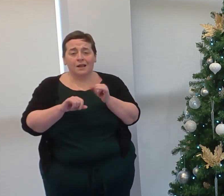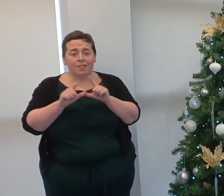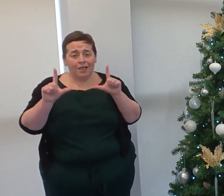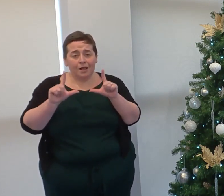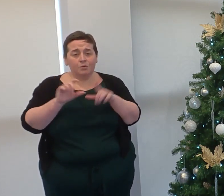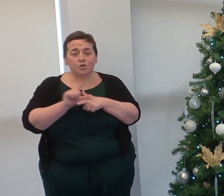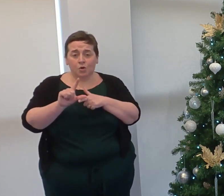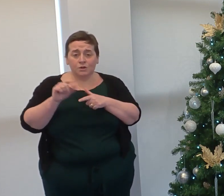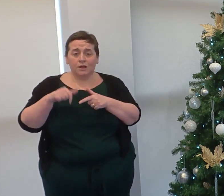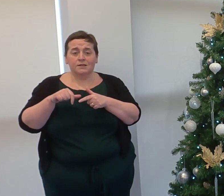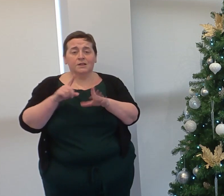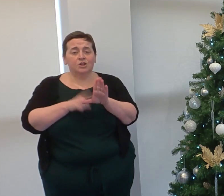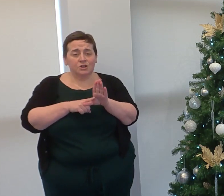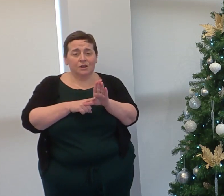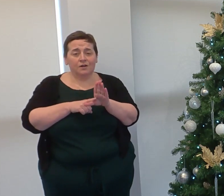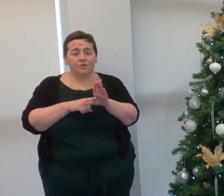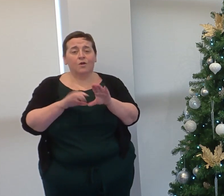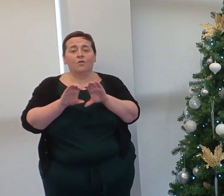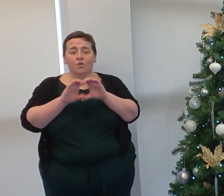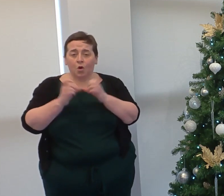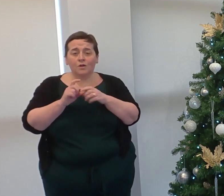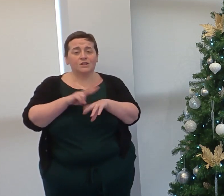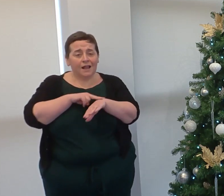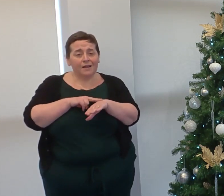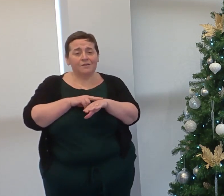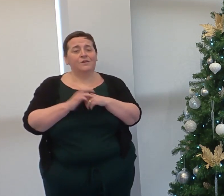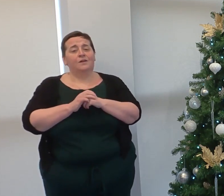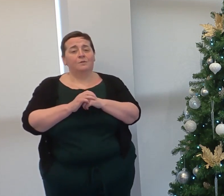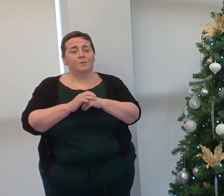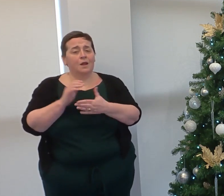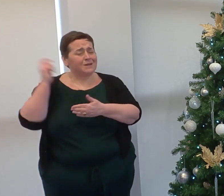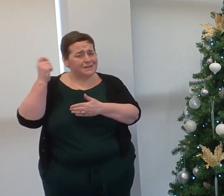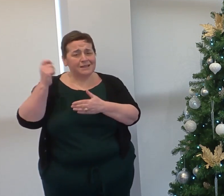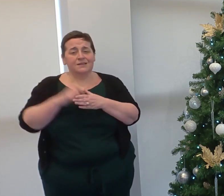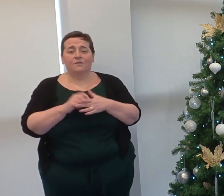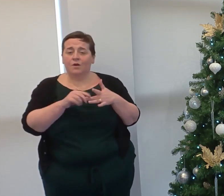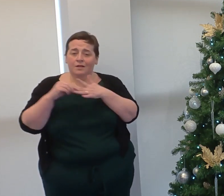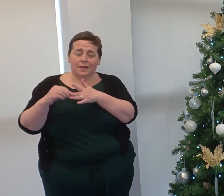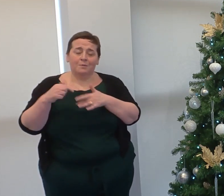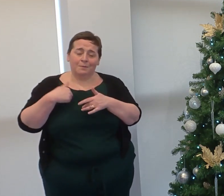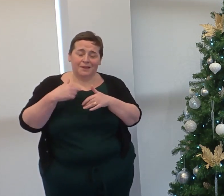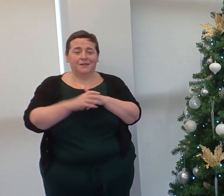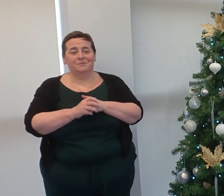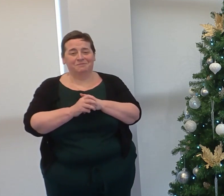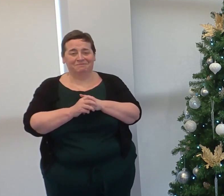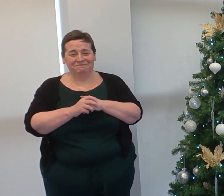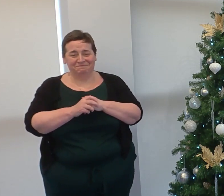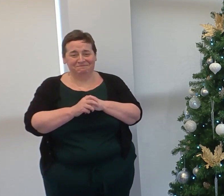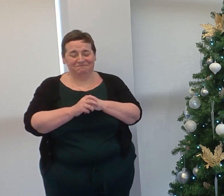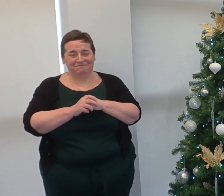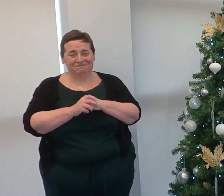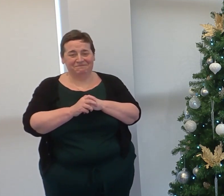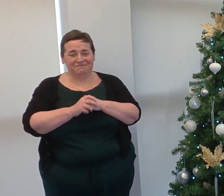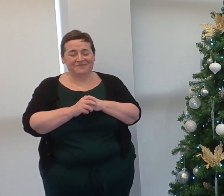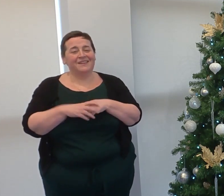Language courses this year for college staff have been particularly successful, led by our very own Carmen